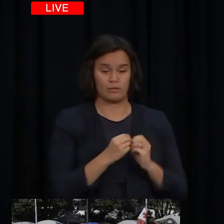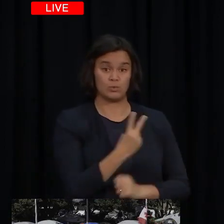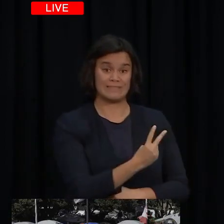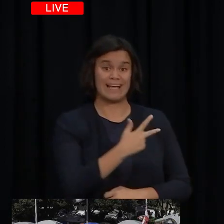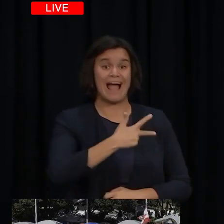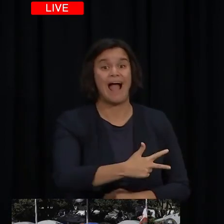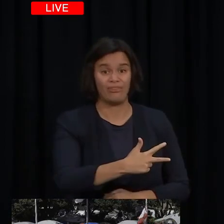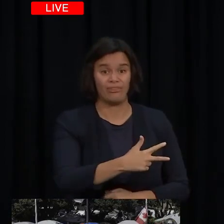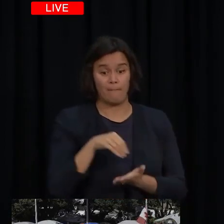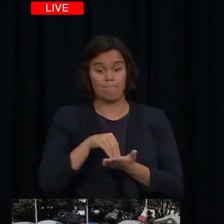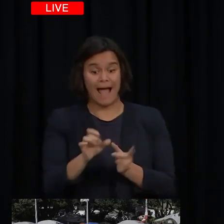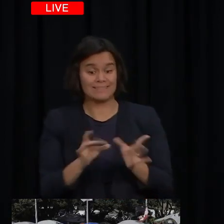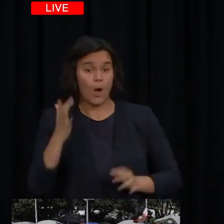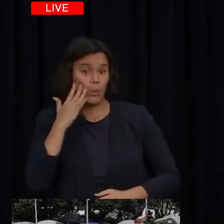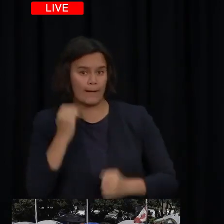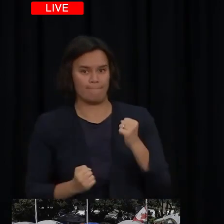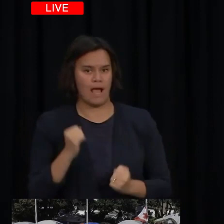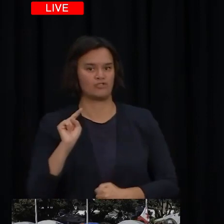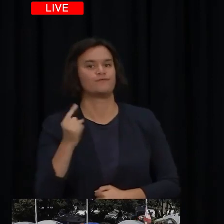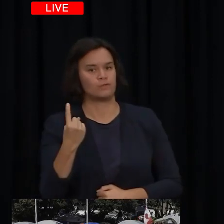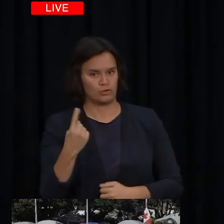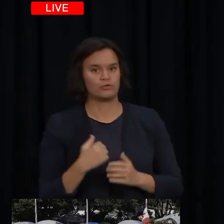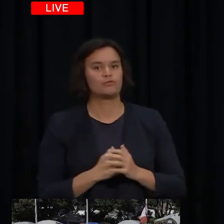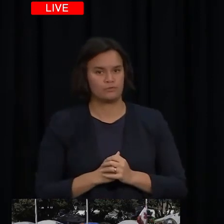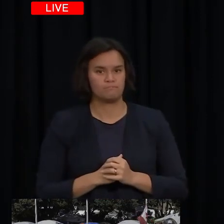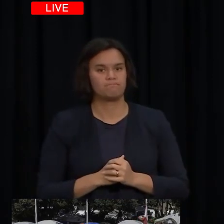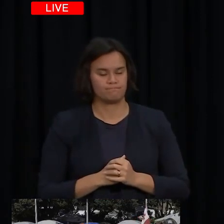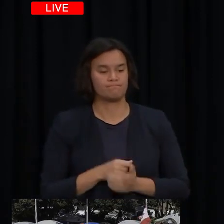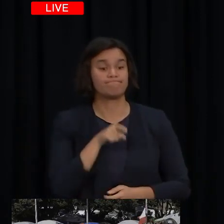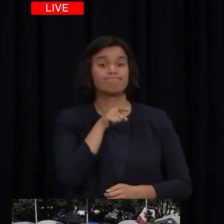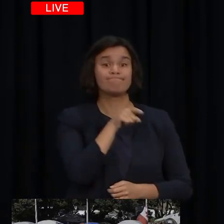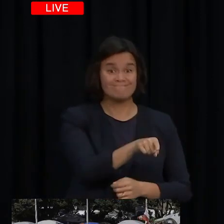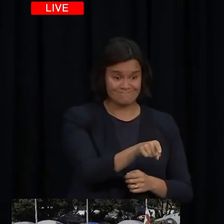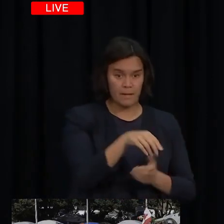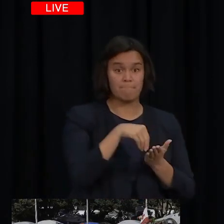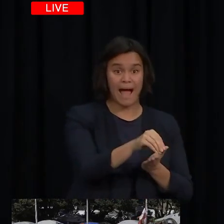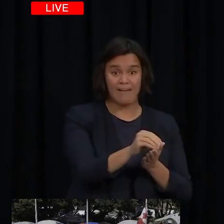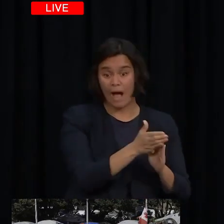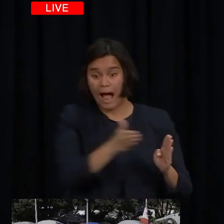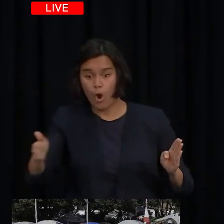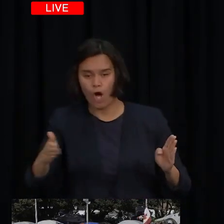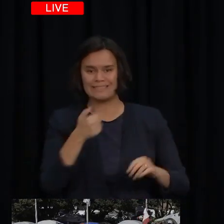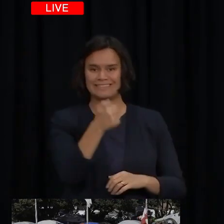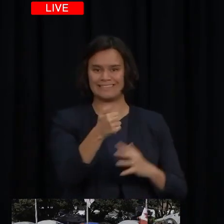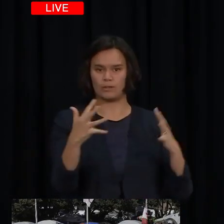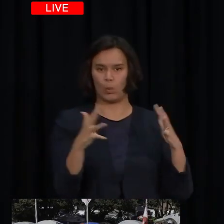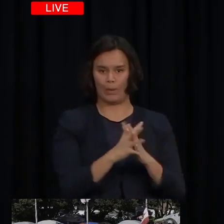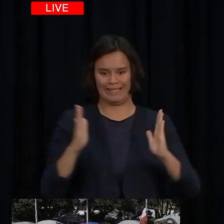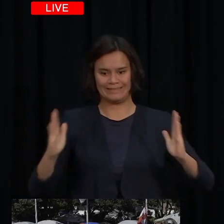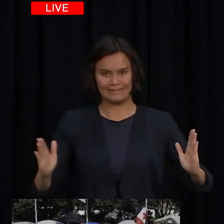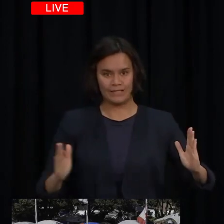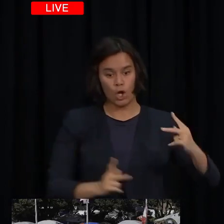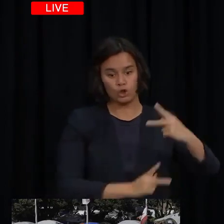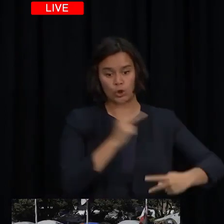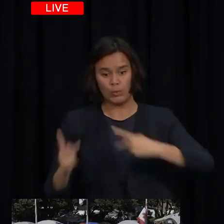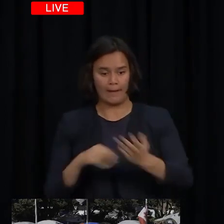starting from the 1st of March. It will be available on a fortnightly basis for six weeks, so three payments in total. We